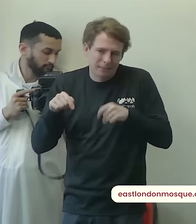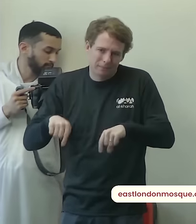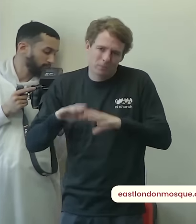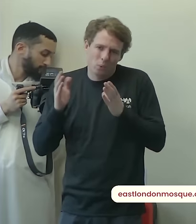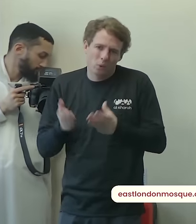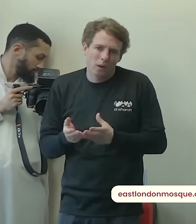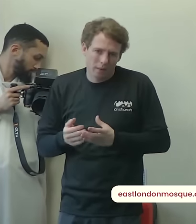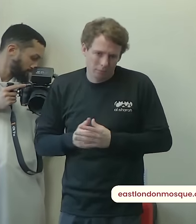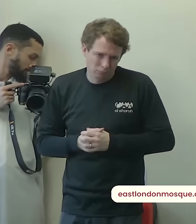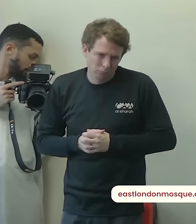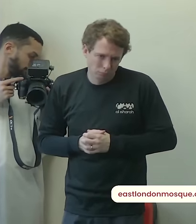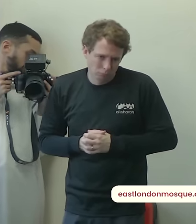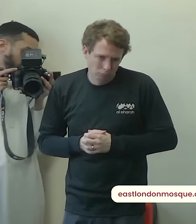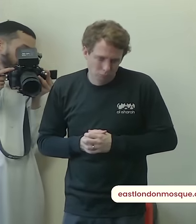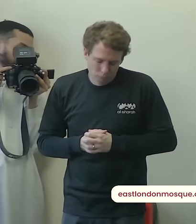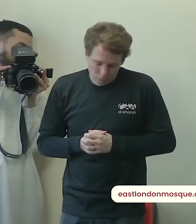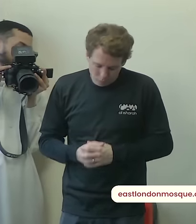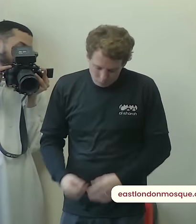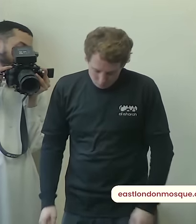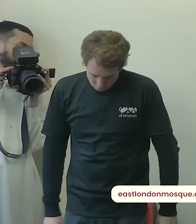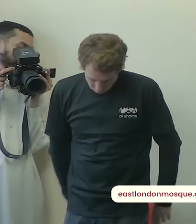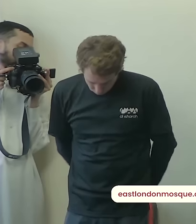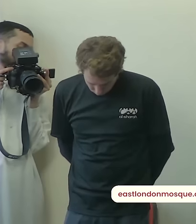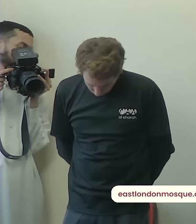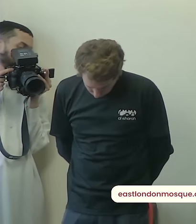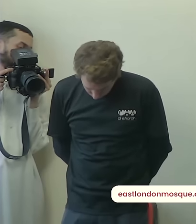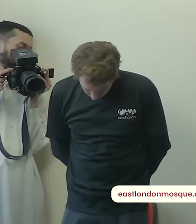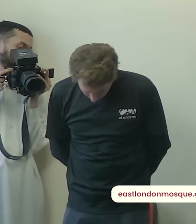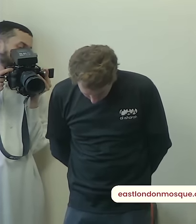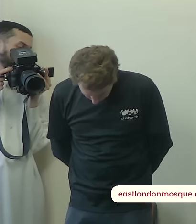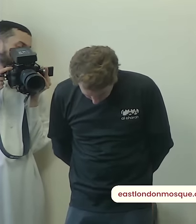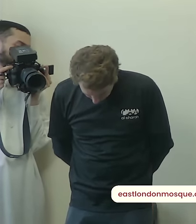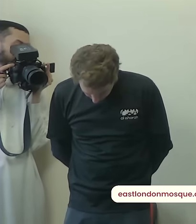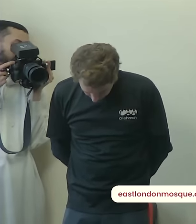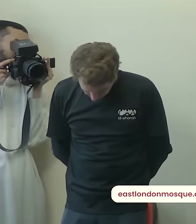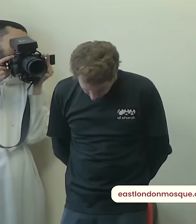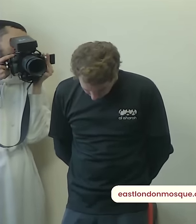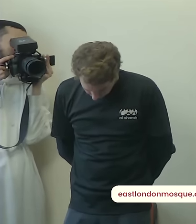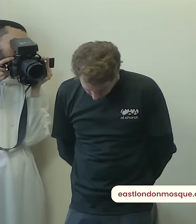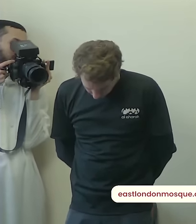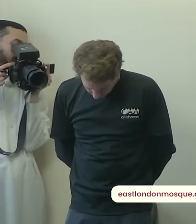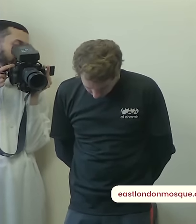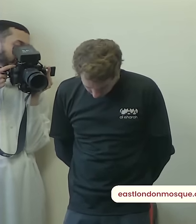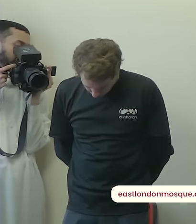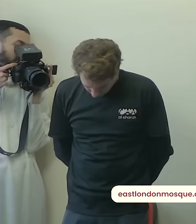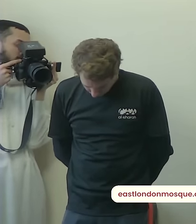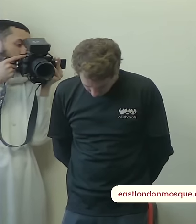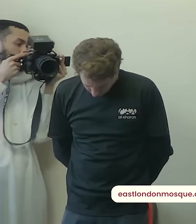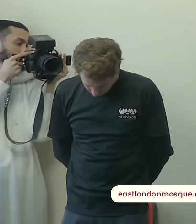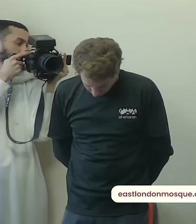nafani wa iyaakum bima feehima min al ayati wal hikmati aqulu qawli hatha wa astaghfirullah li wa lakum walisairi al muslimina fa astaghfiruhu